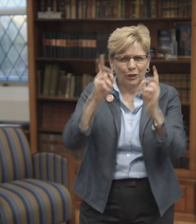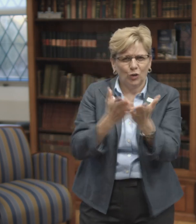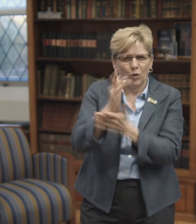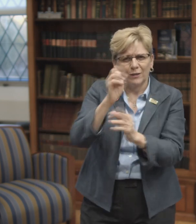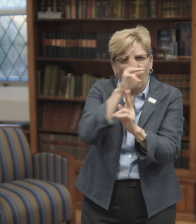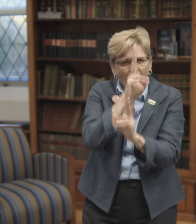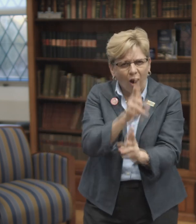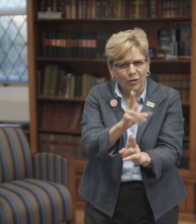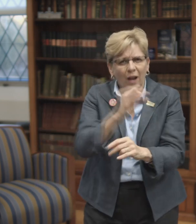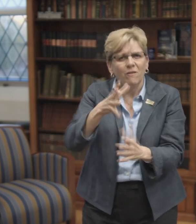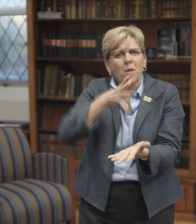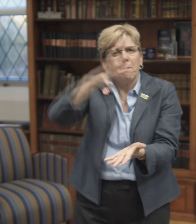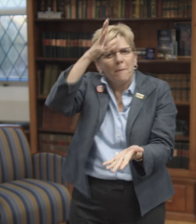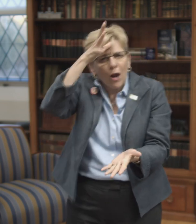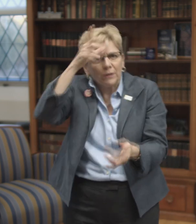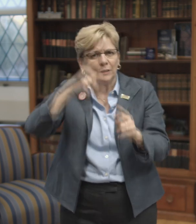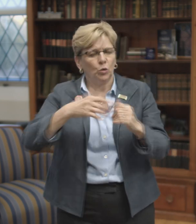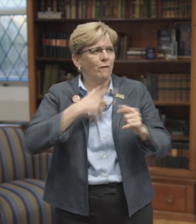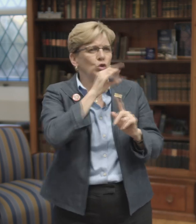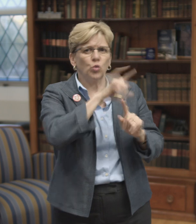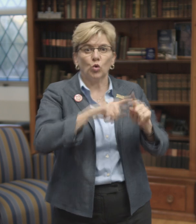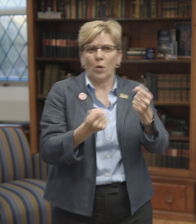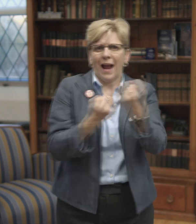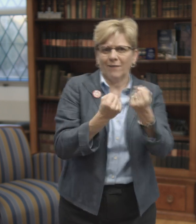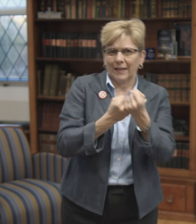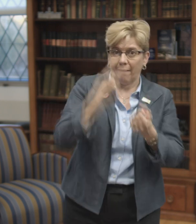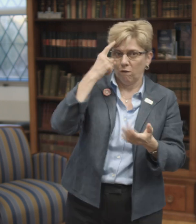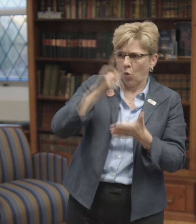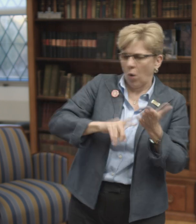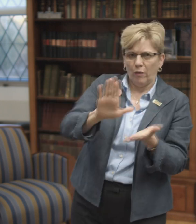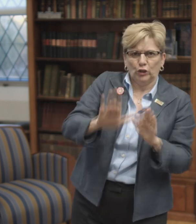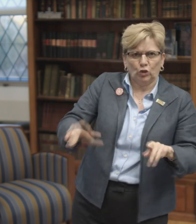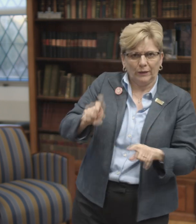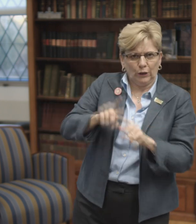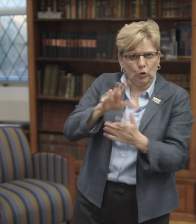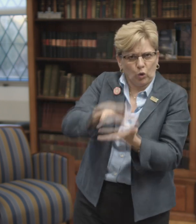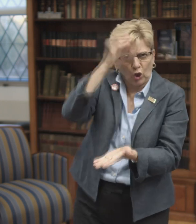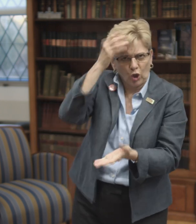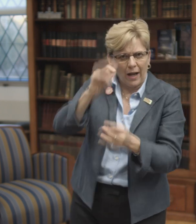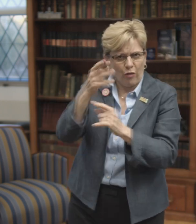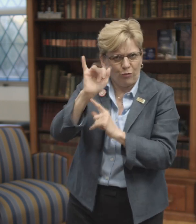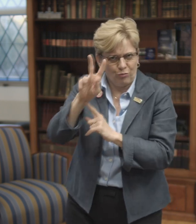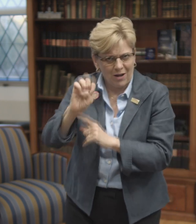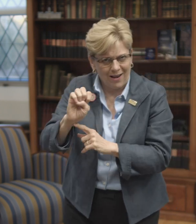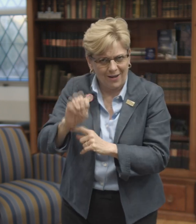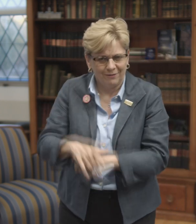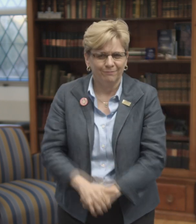ensure every child has education rights that are honored, and that parents have tools to advocate for what their child needs to learn